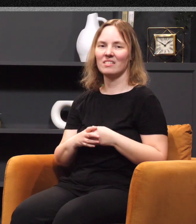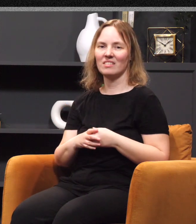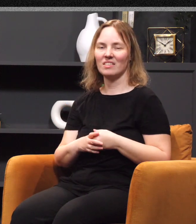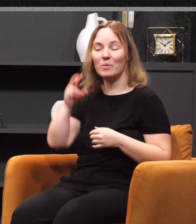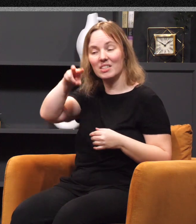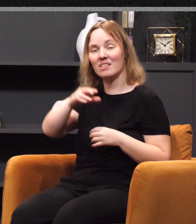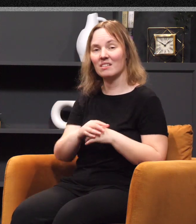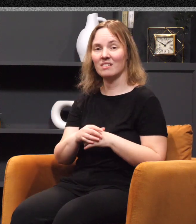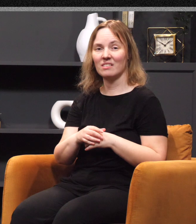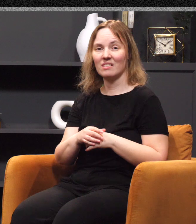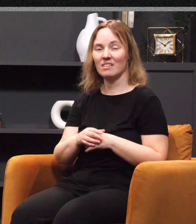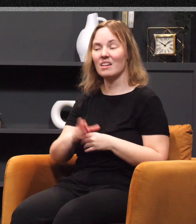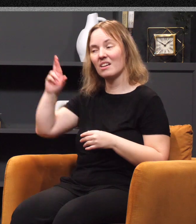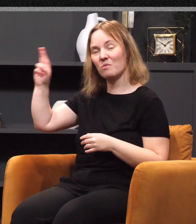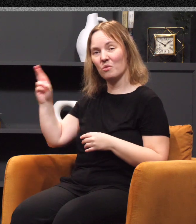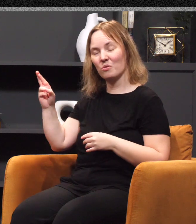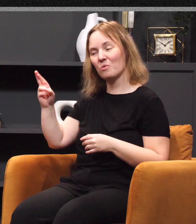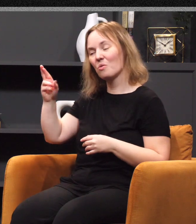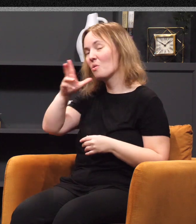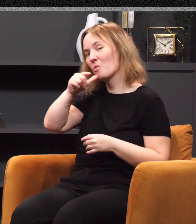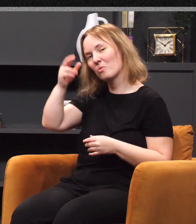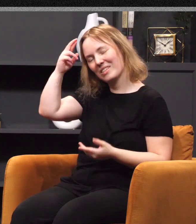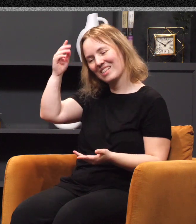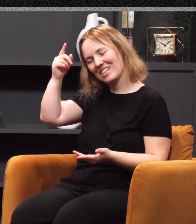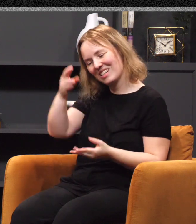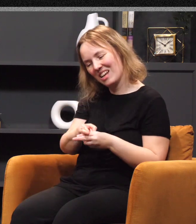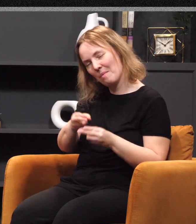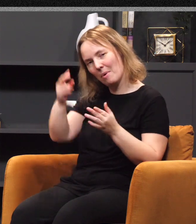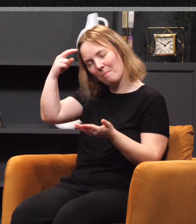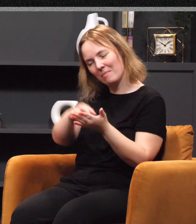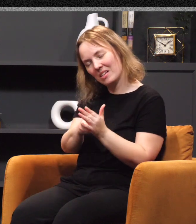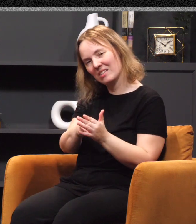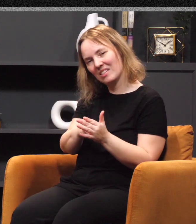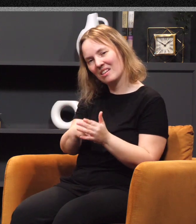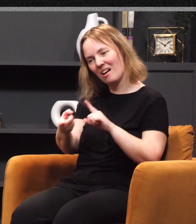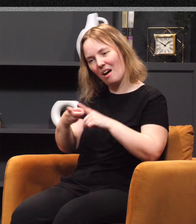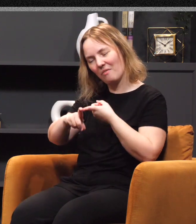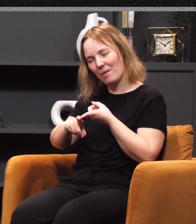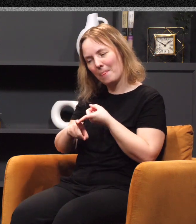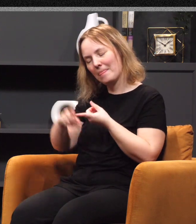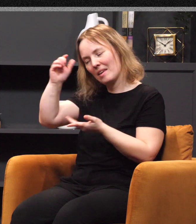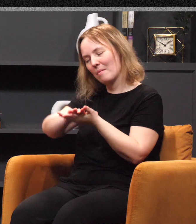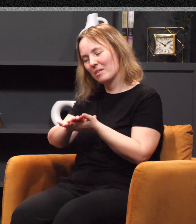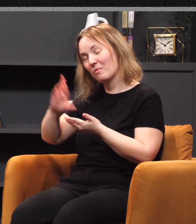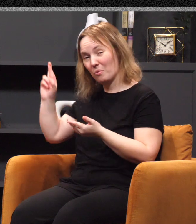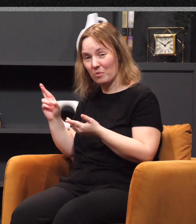that we see in Ruth, whose name means a friend. I really believe that Ruth is an example to all of us of what's